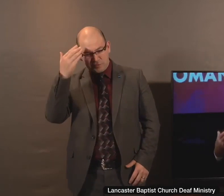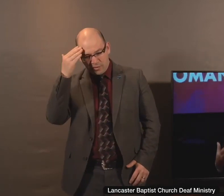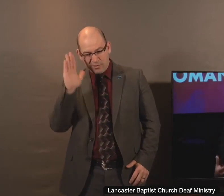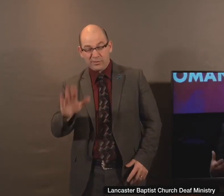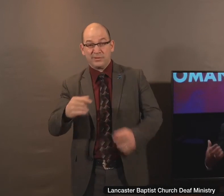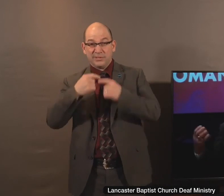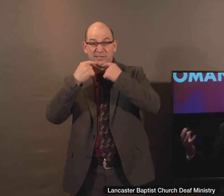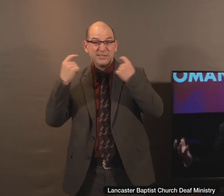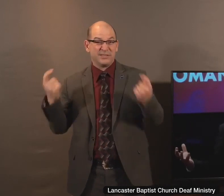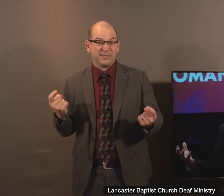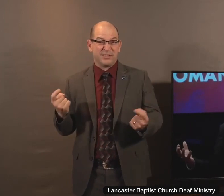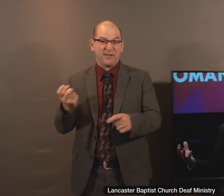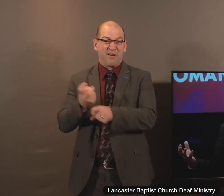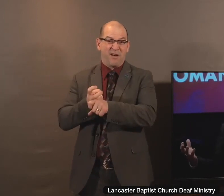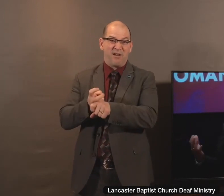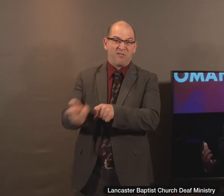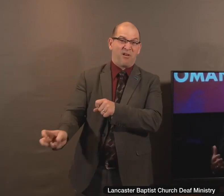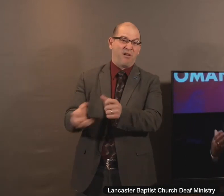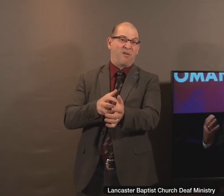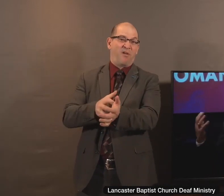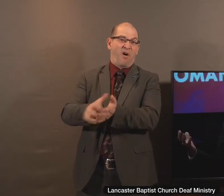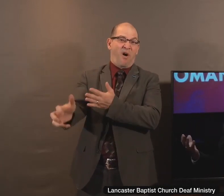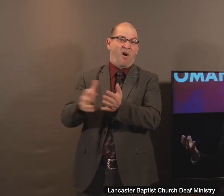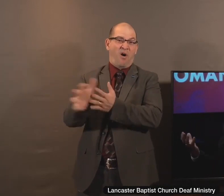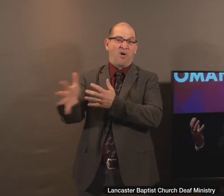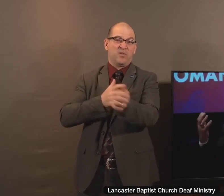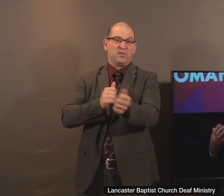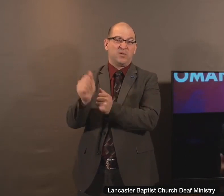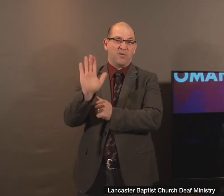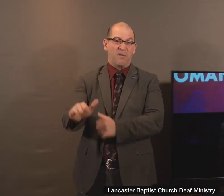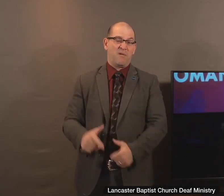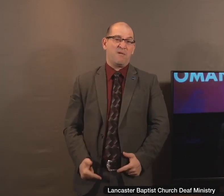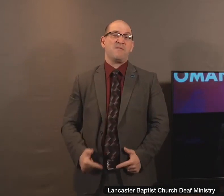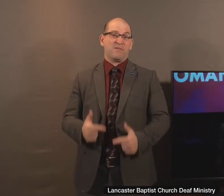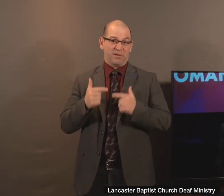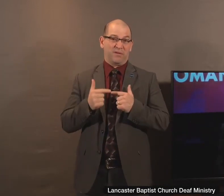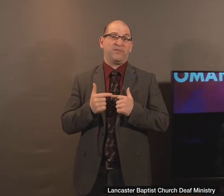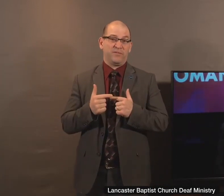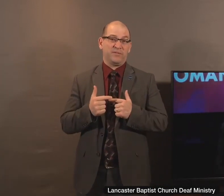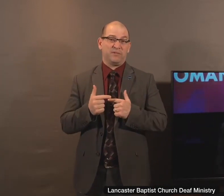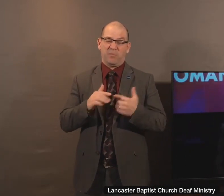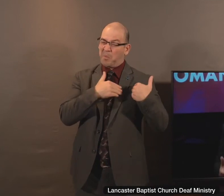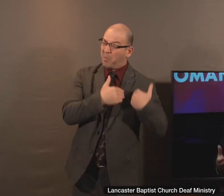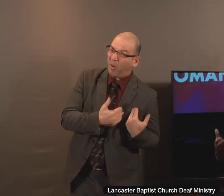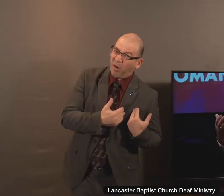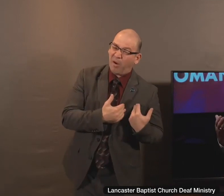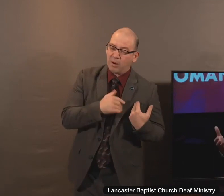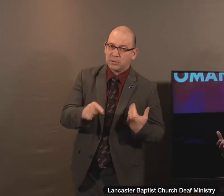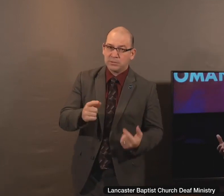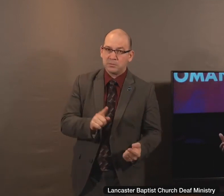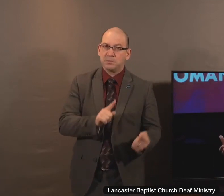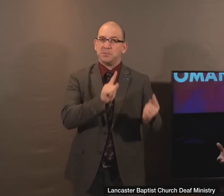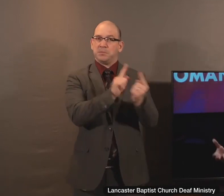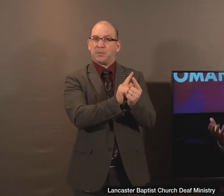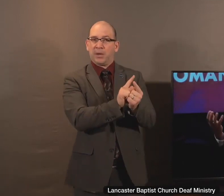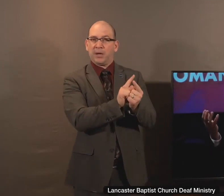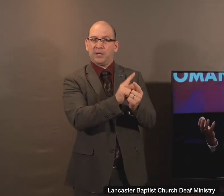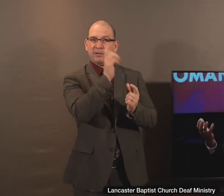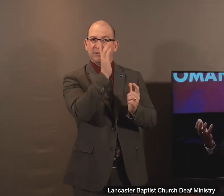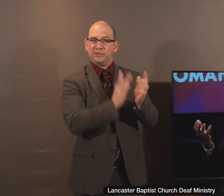was not light, it was heavy. The things that she had done were heavy upon her and when she saw this one who said, I'll lift your burden,